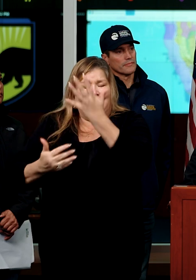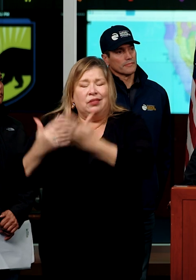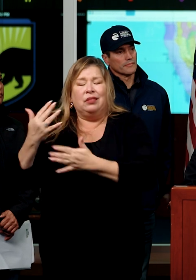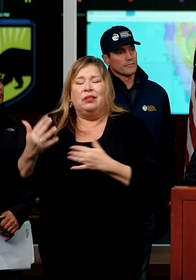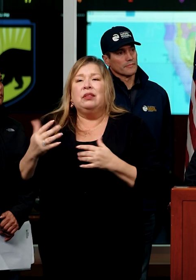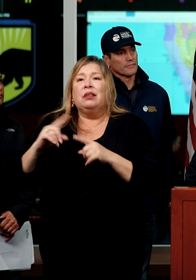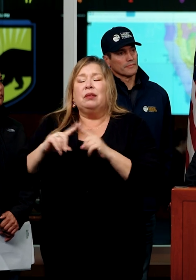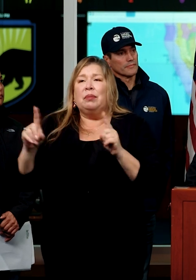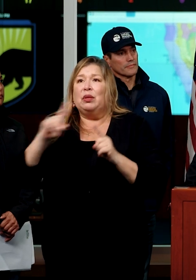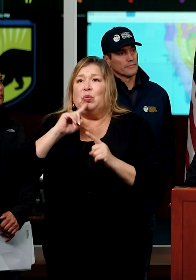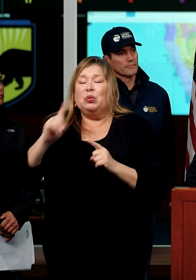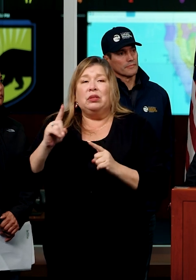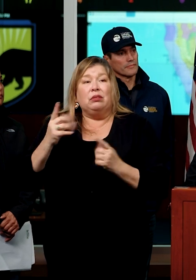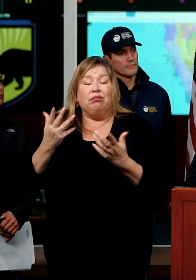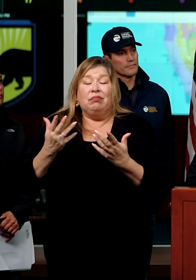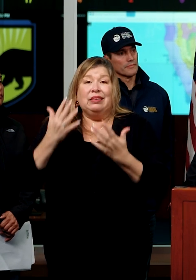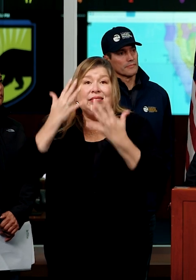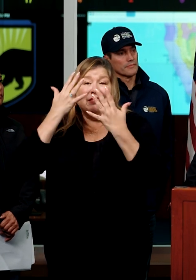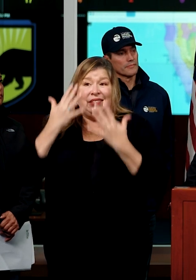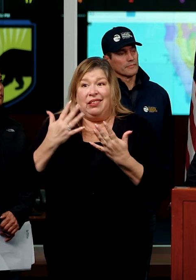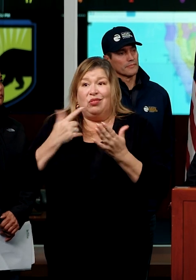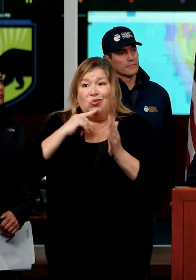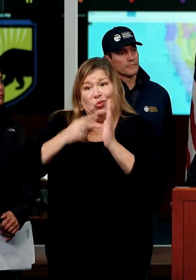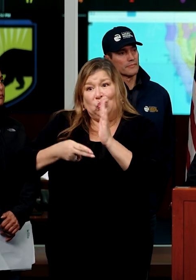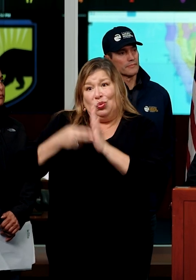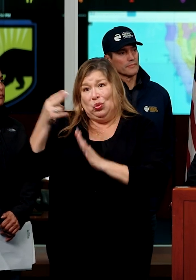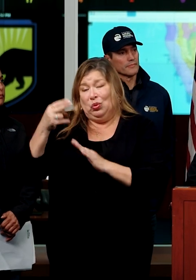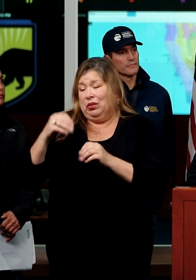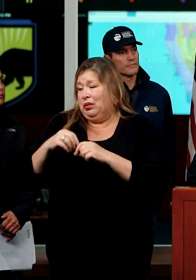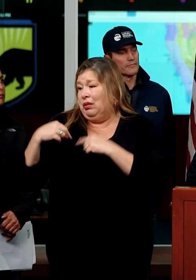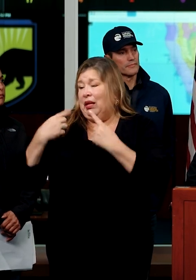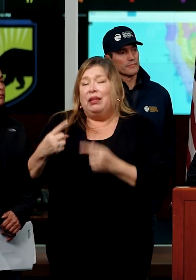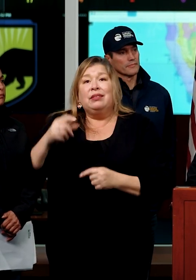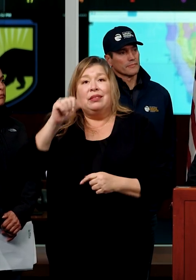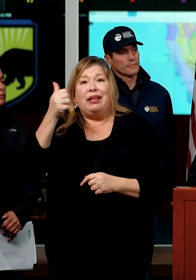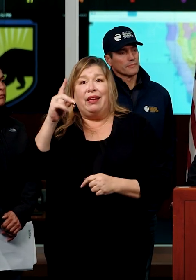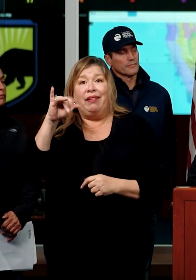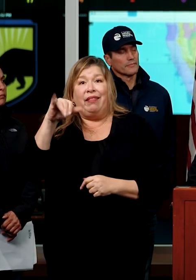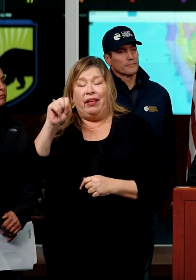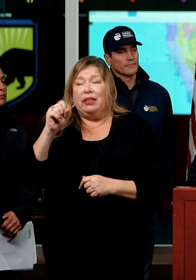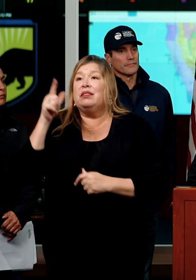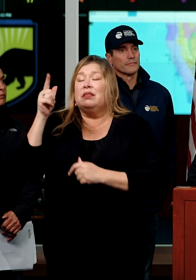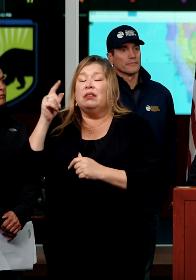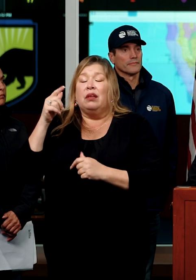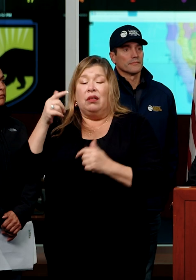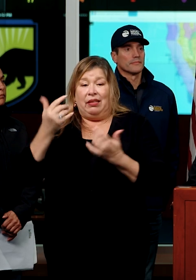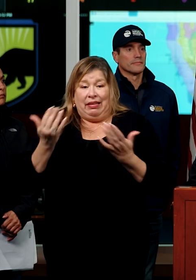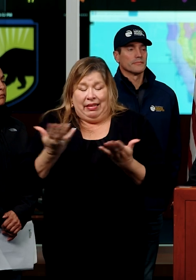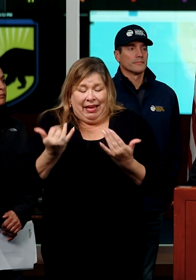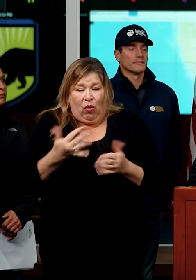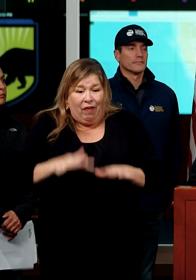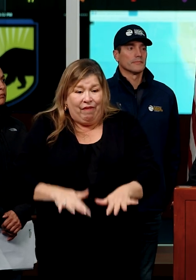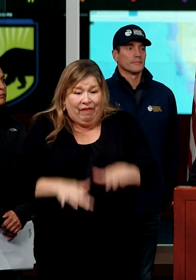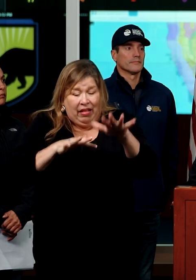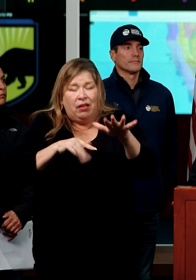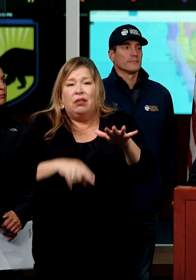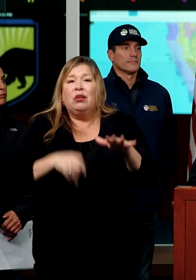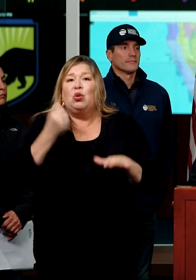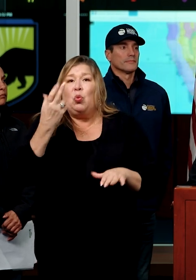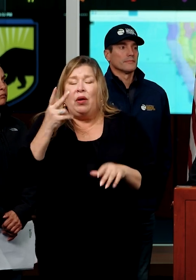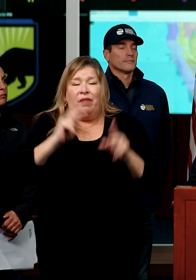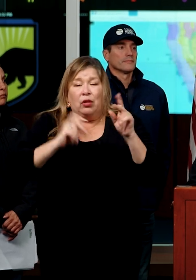very sad, uh, truth. In the last 10 days, 12 people have lost their lives to these floods, 12 people.